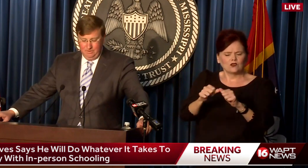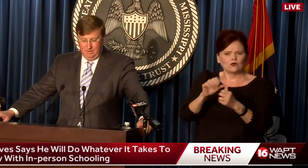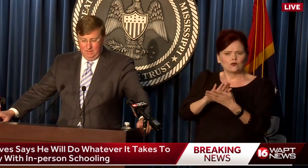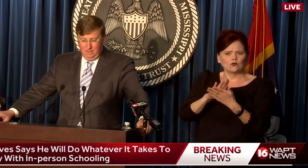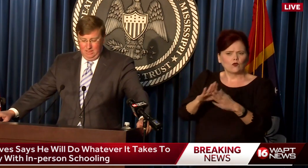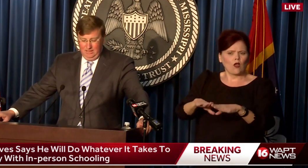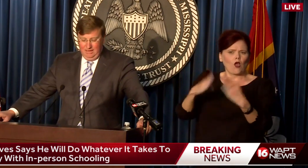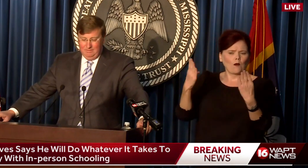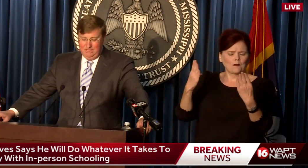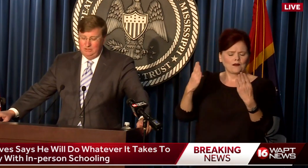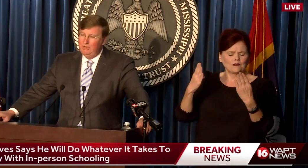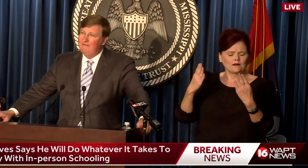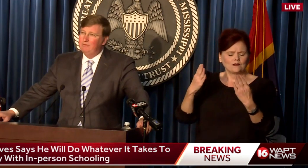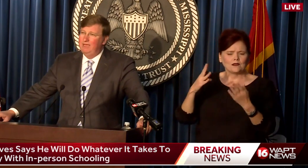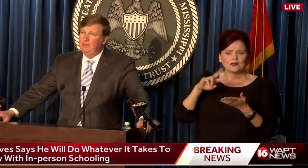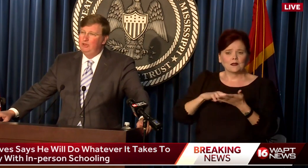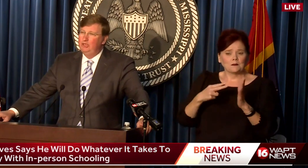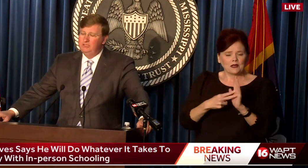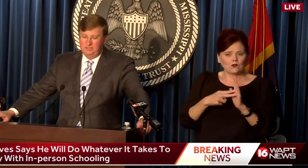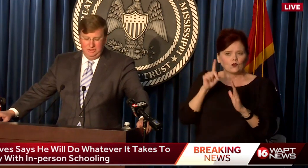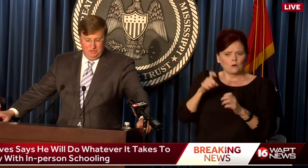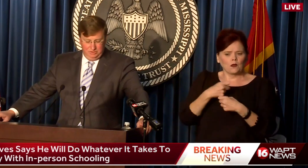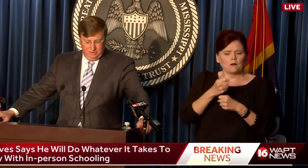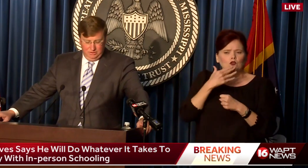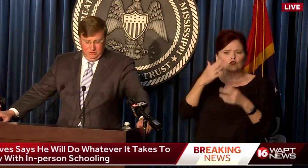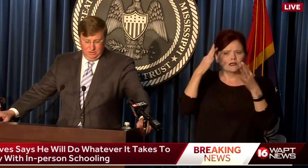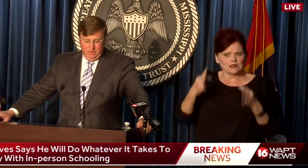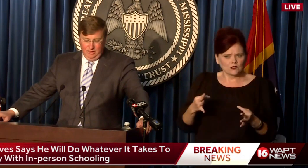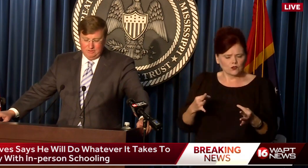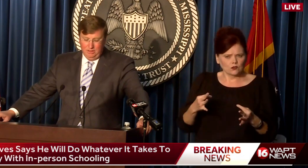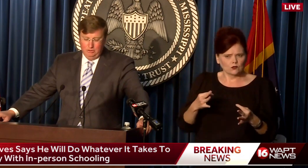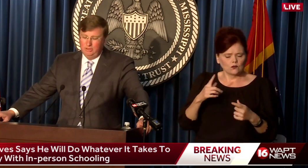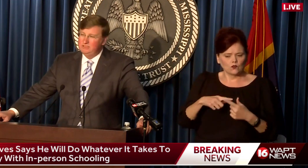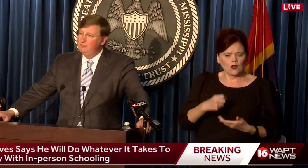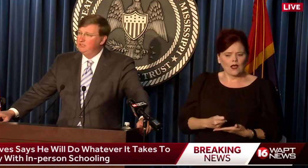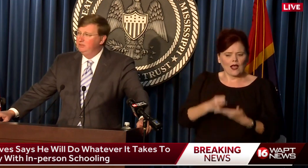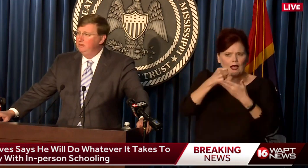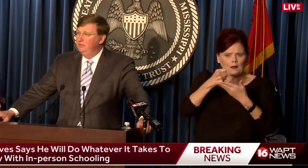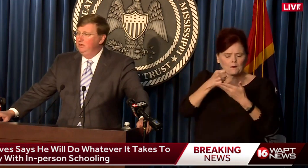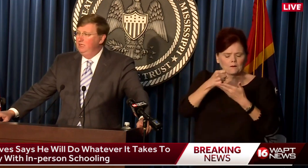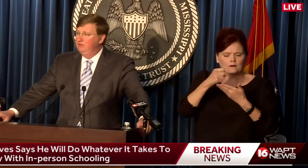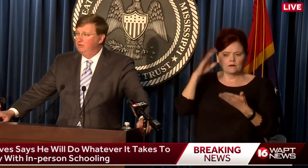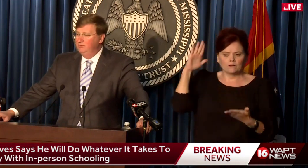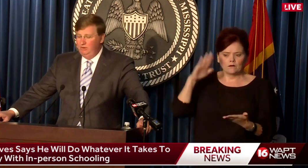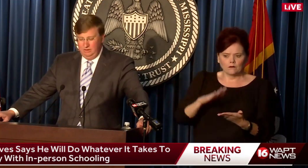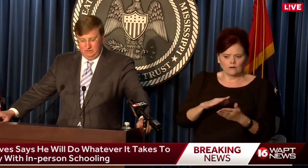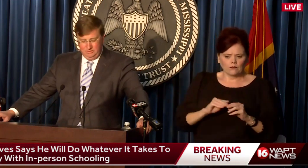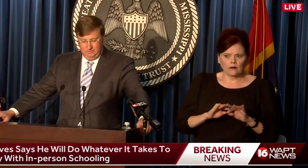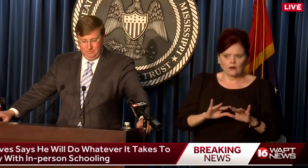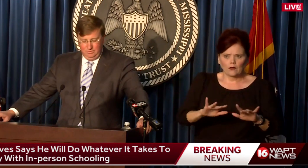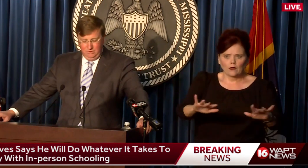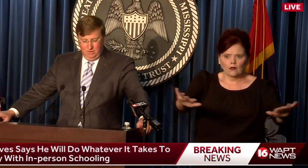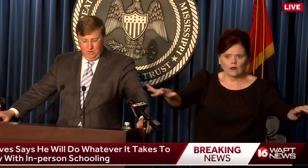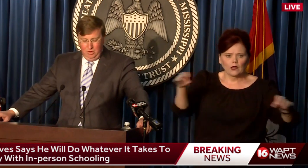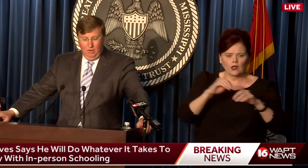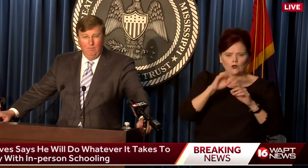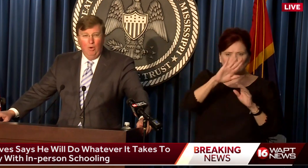that means you have to make good decisions to help slow transmission in your communities.